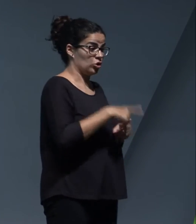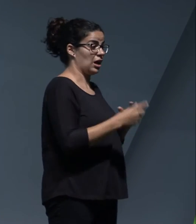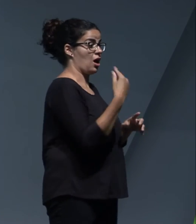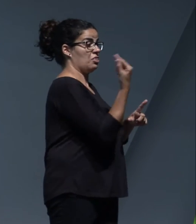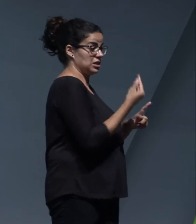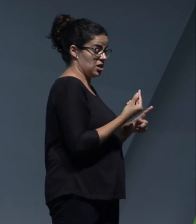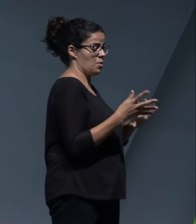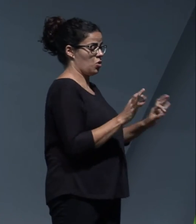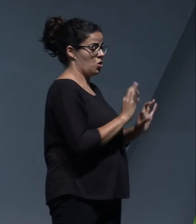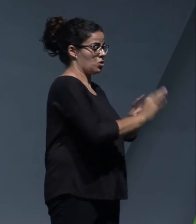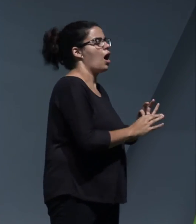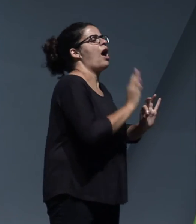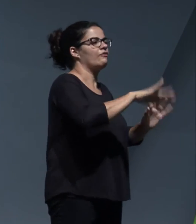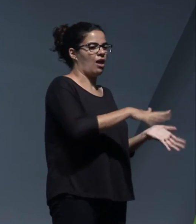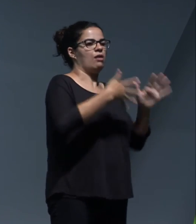we can finish what we start.